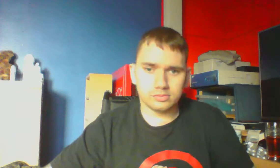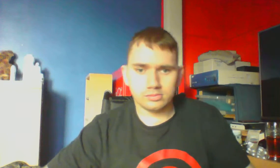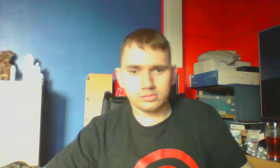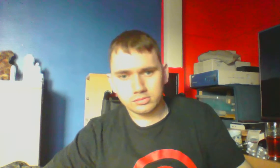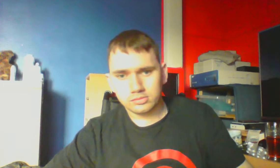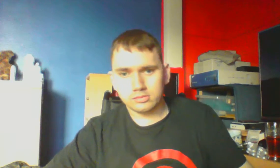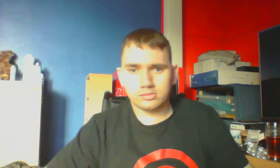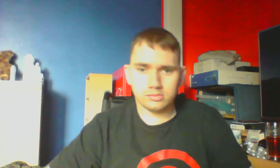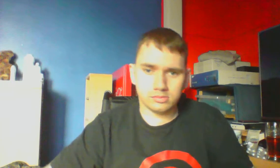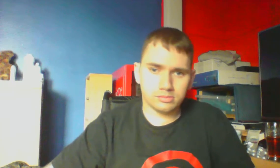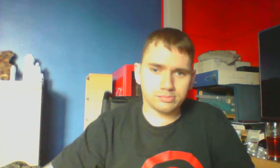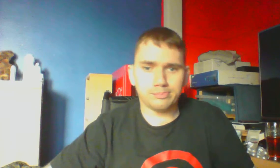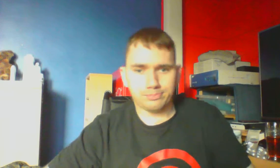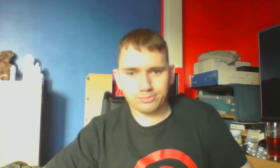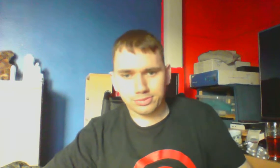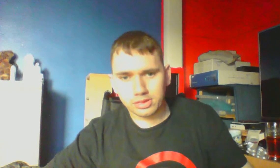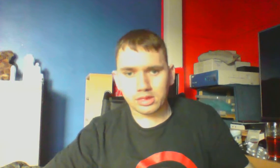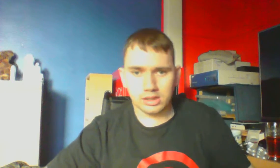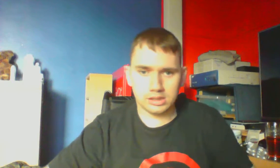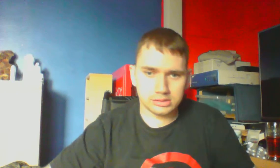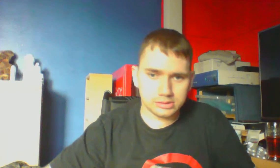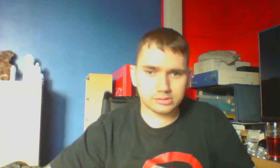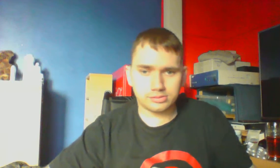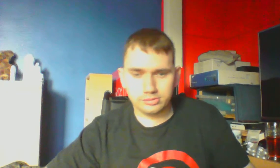high high high high high